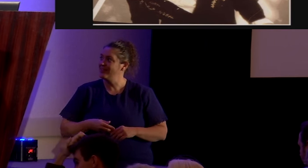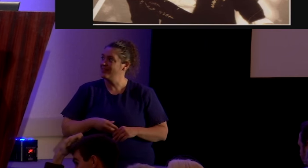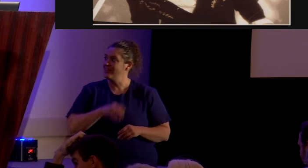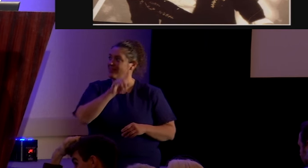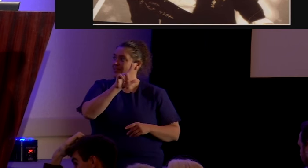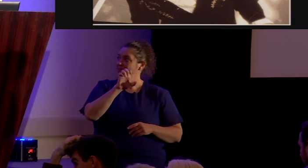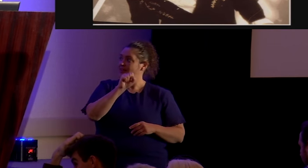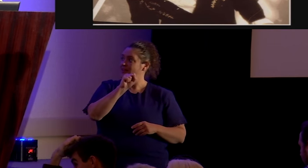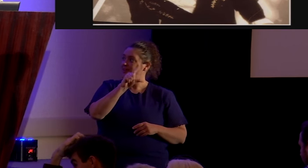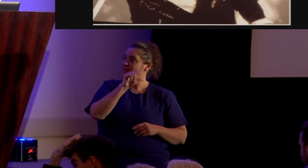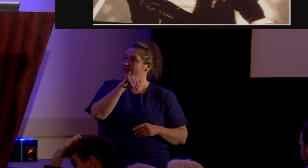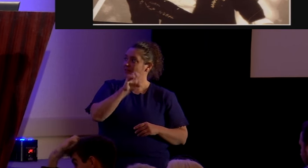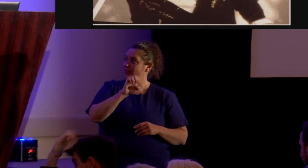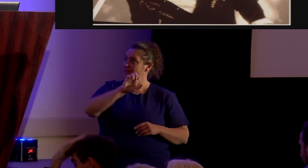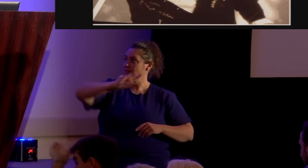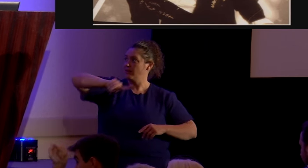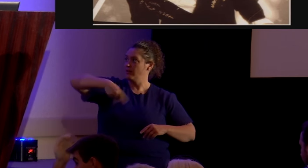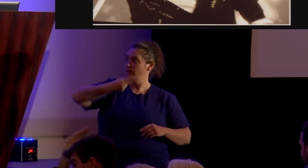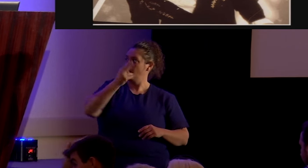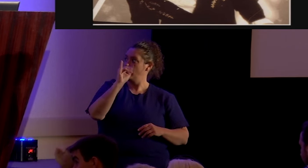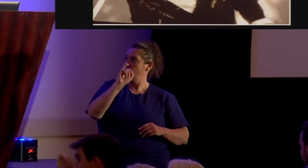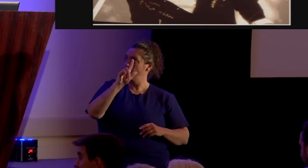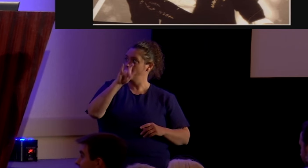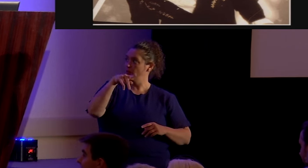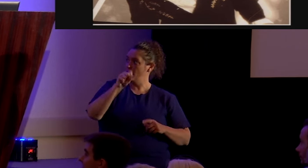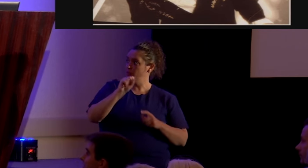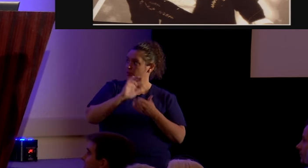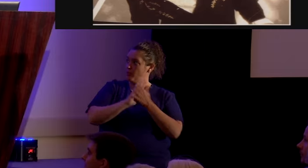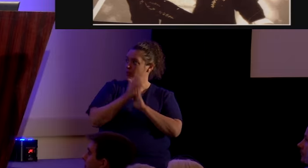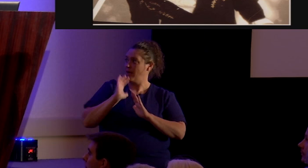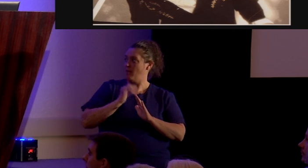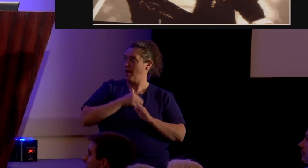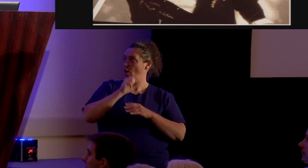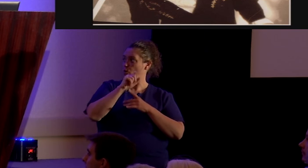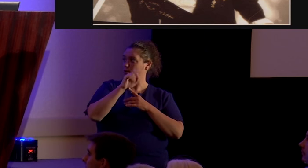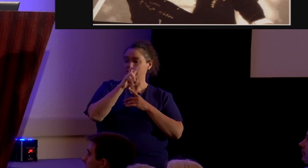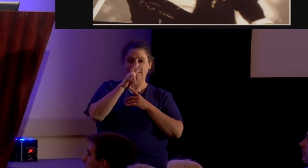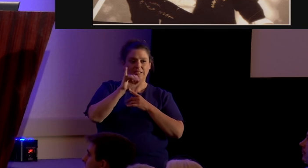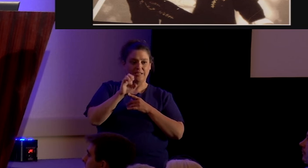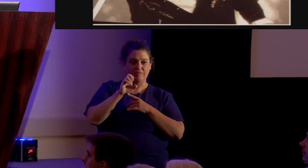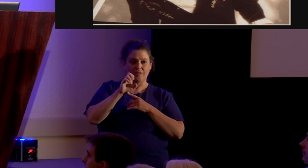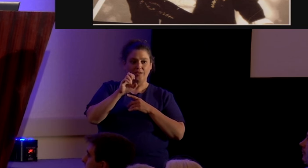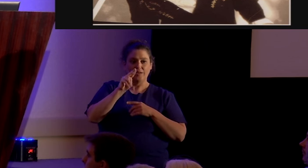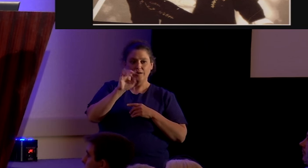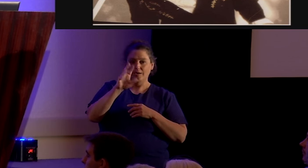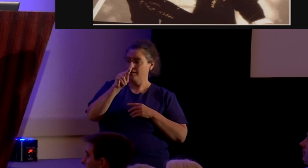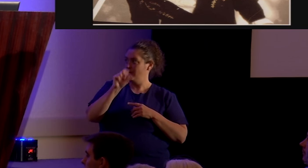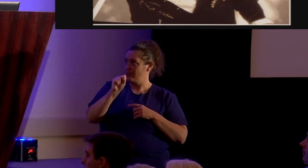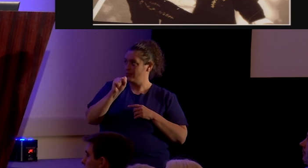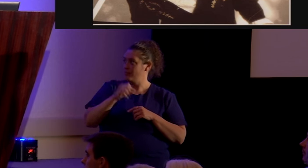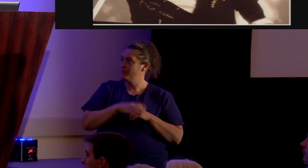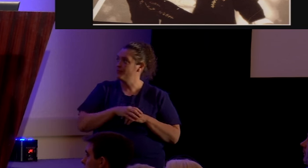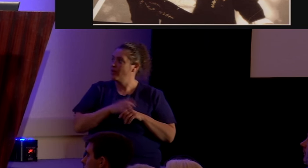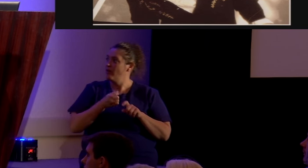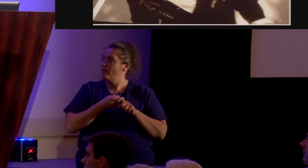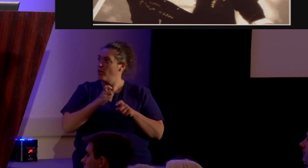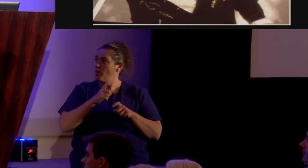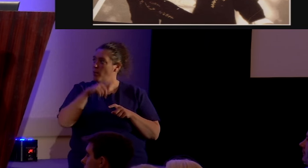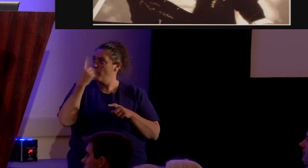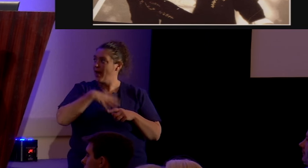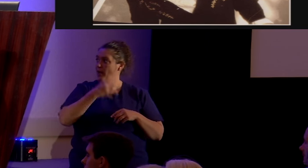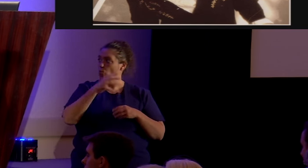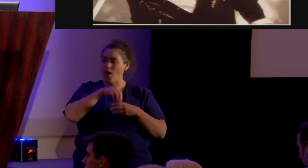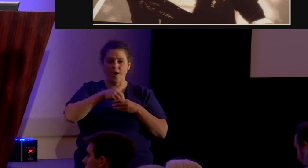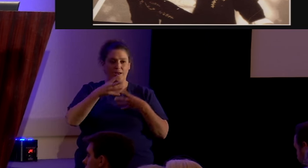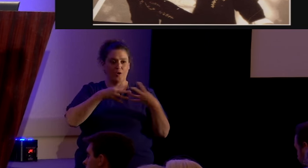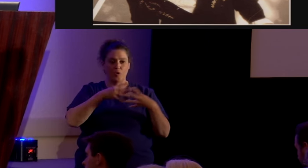leslie phillips sort of became in a way our stevie nix this is her from the black and white in a gray world album and she